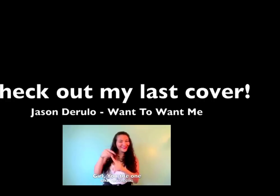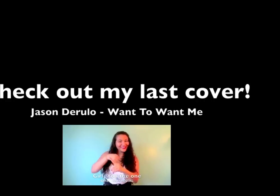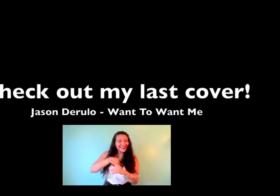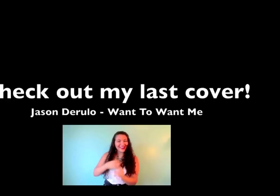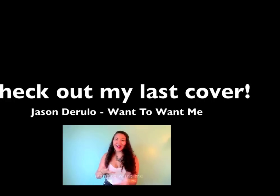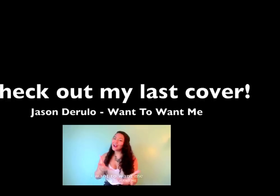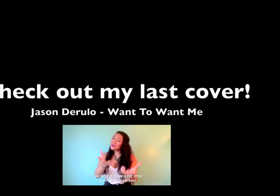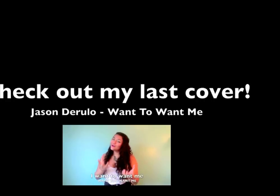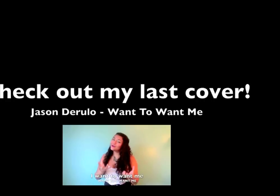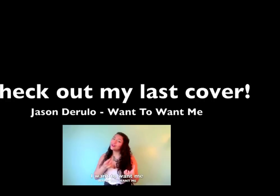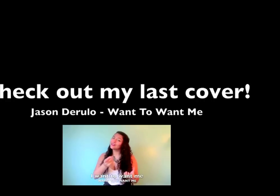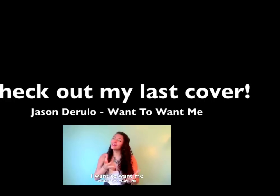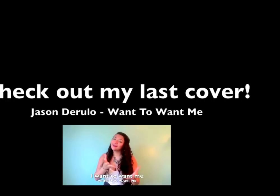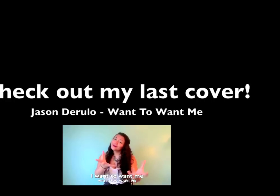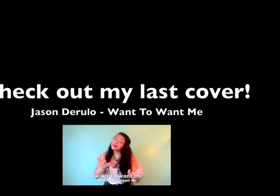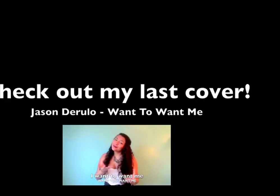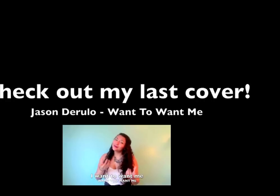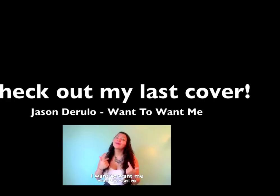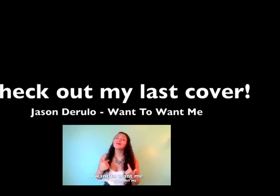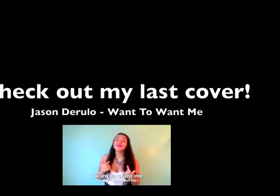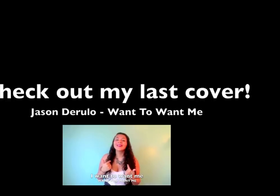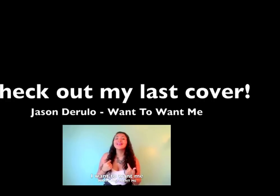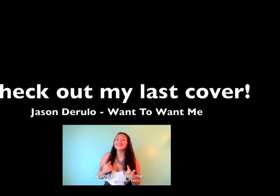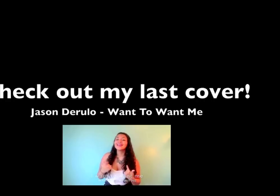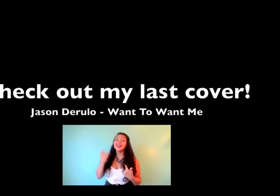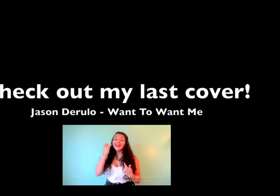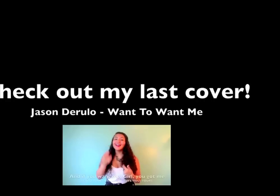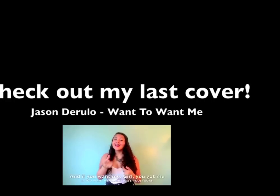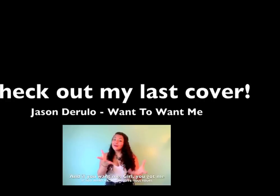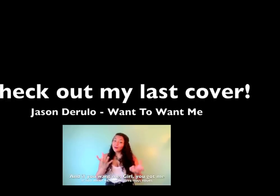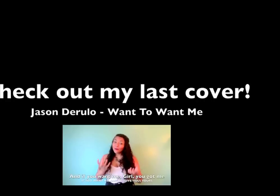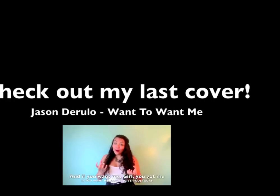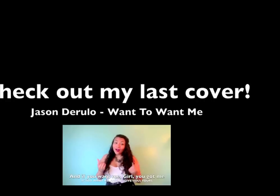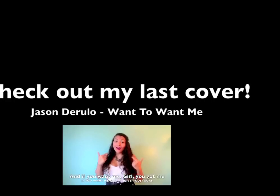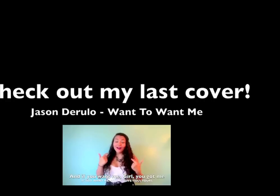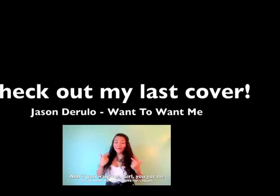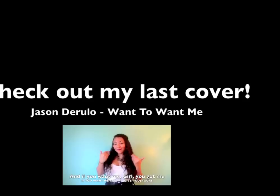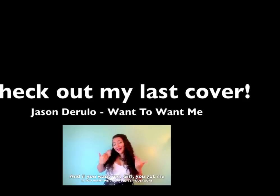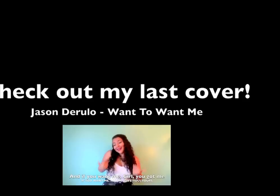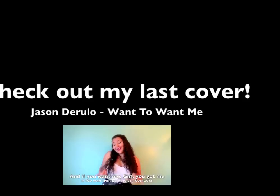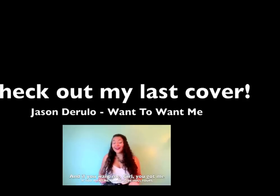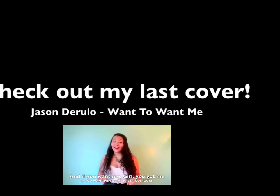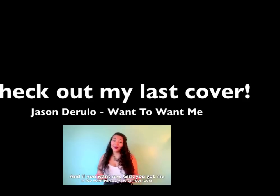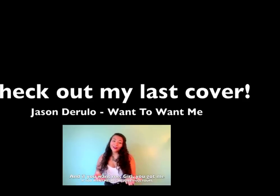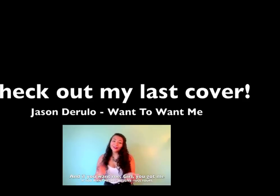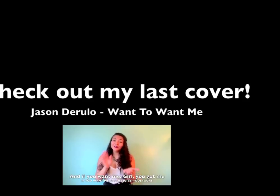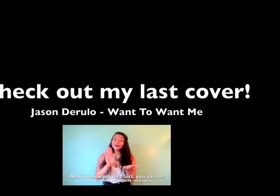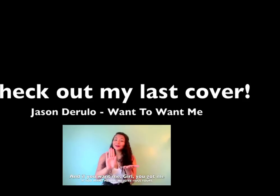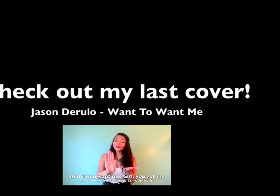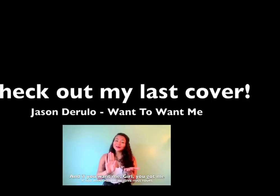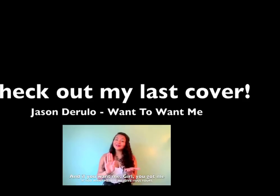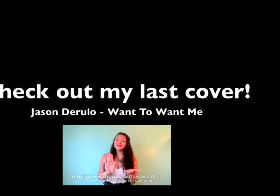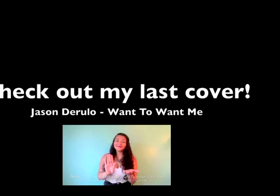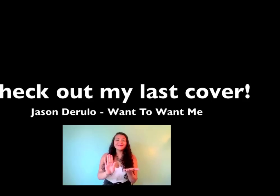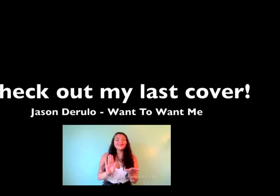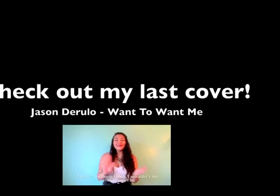one I want to want me And if you want me, girl, you got me